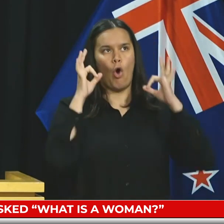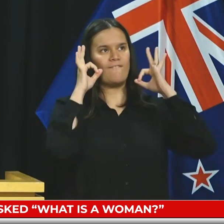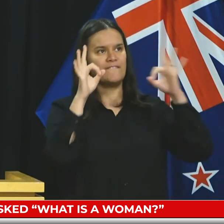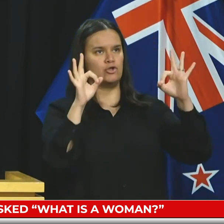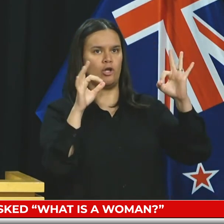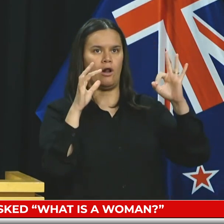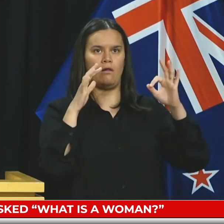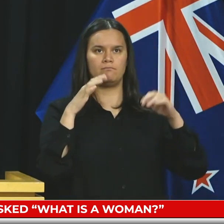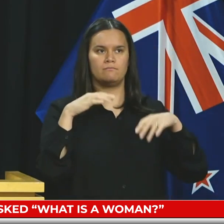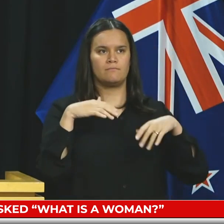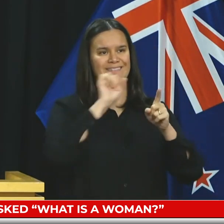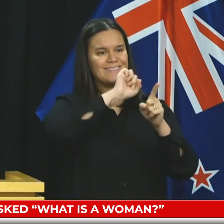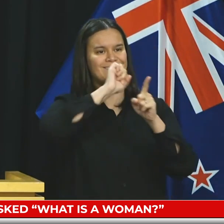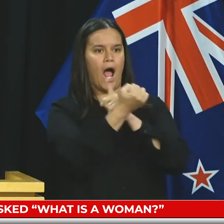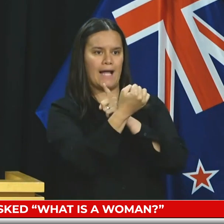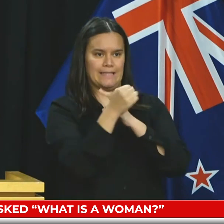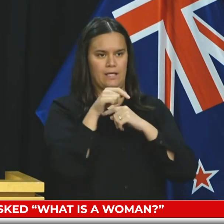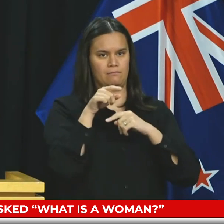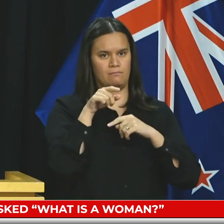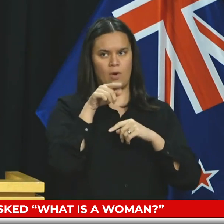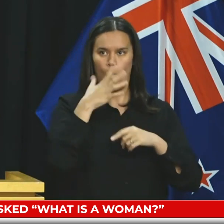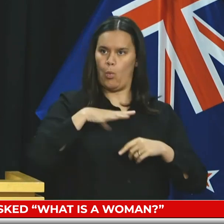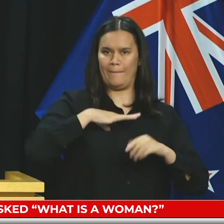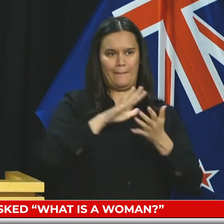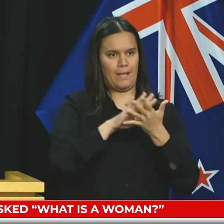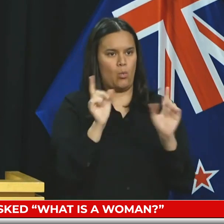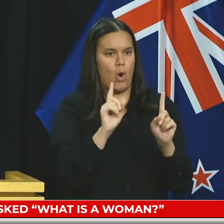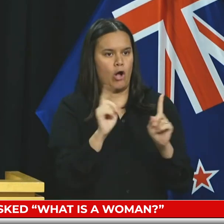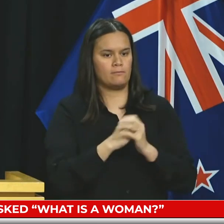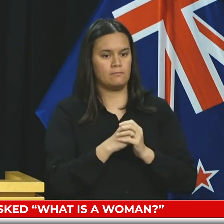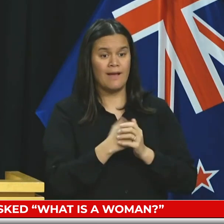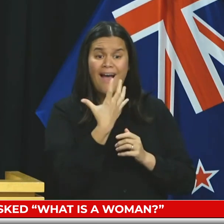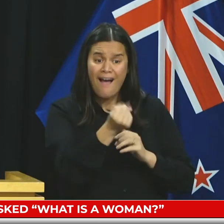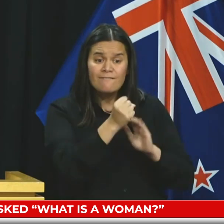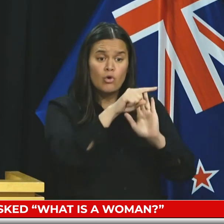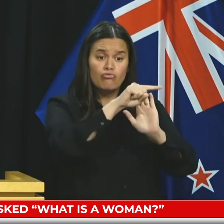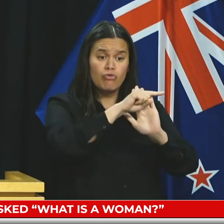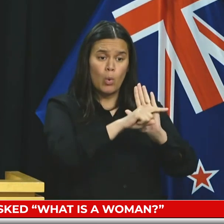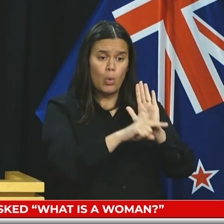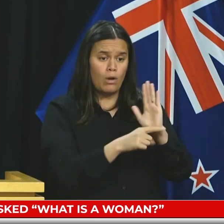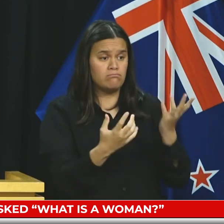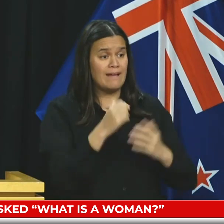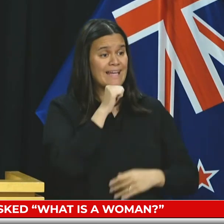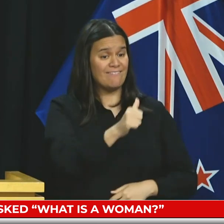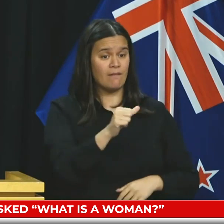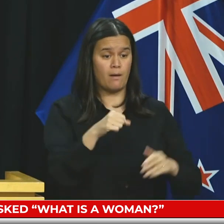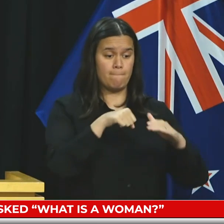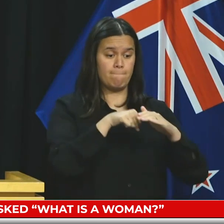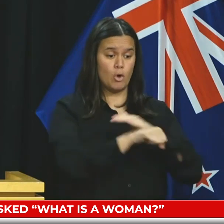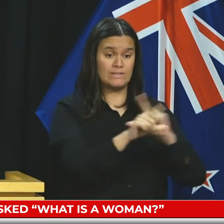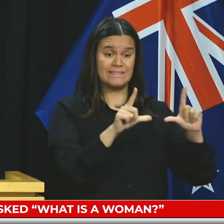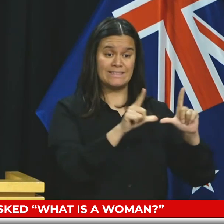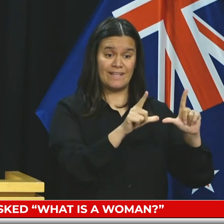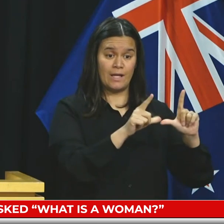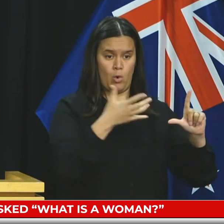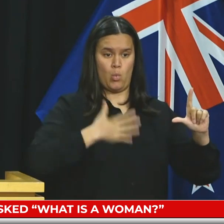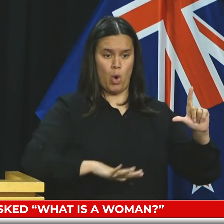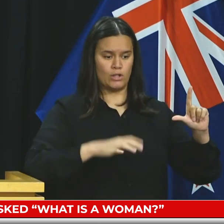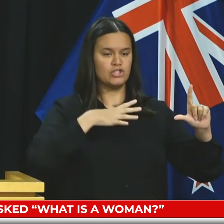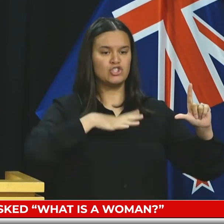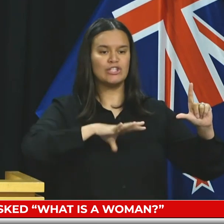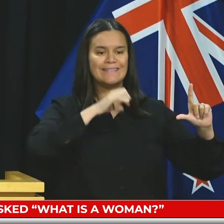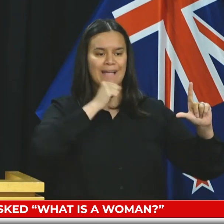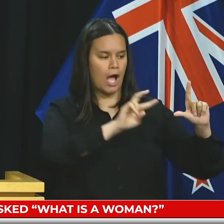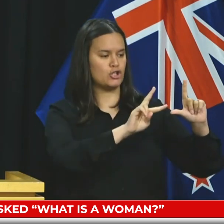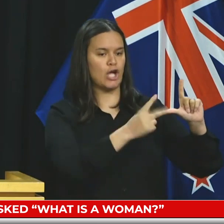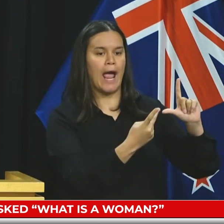sense? Again, um, I think we have rules in place now. If someone wants to change their gender on their birth certificate, for example, there's a process that they